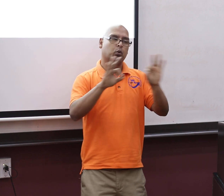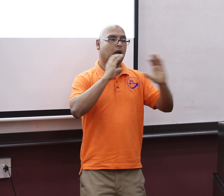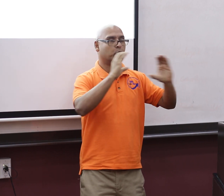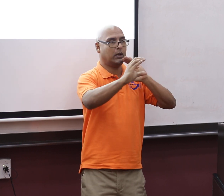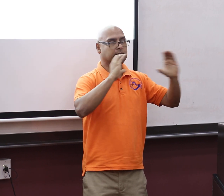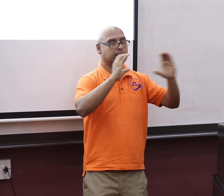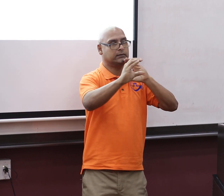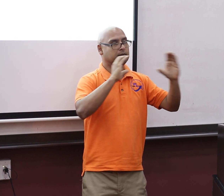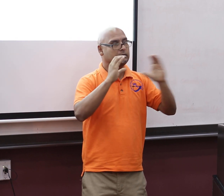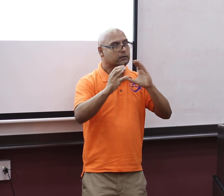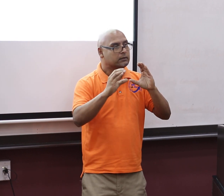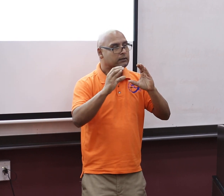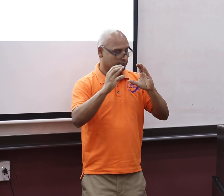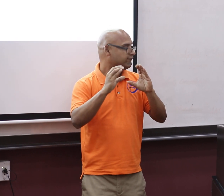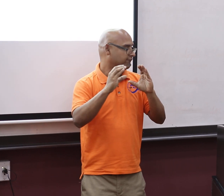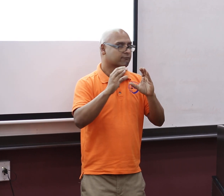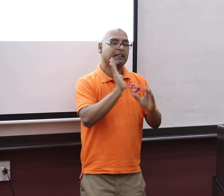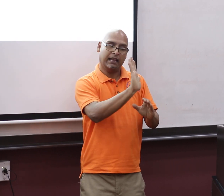Sign Language is really important for communication.